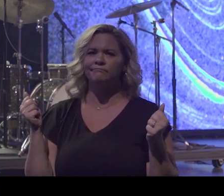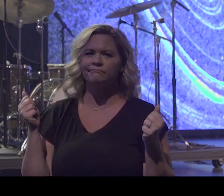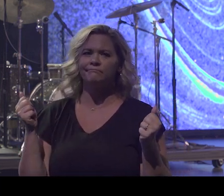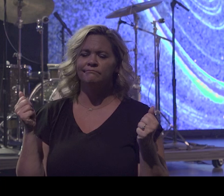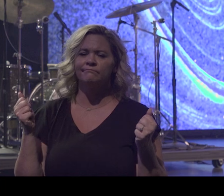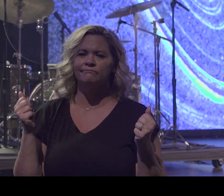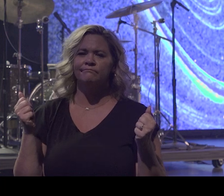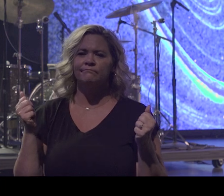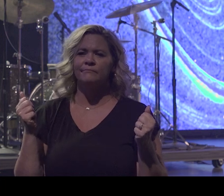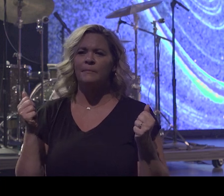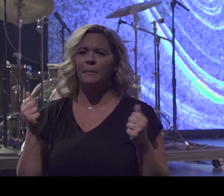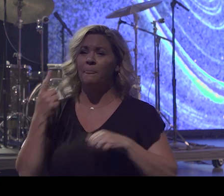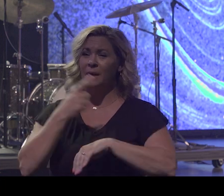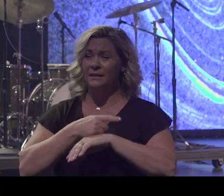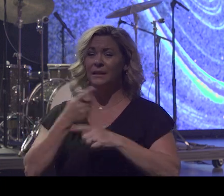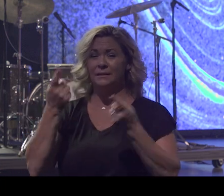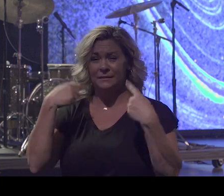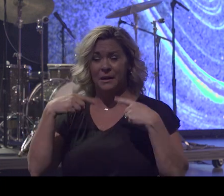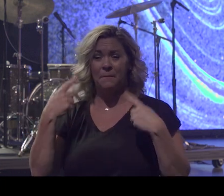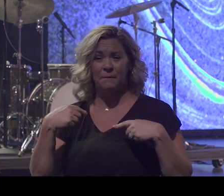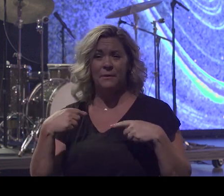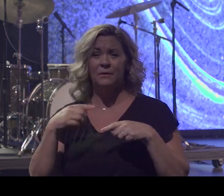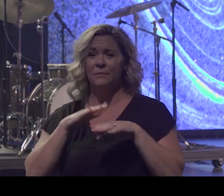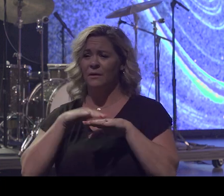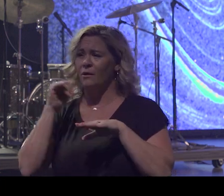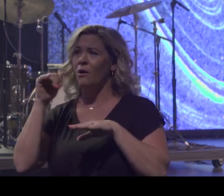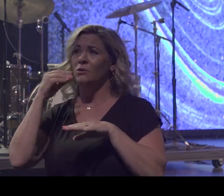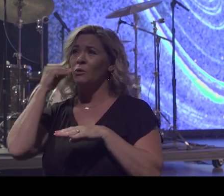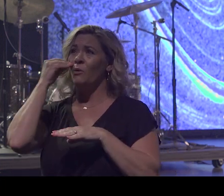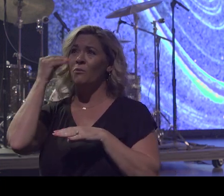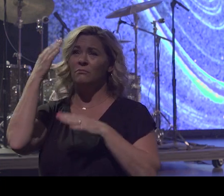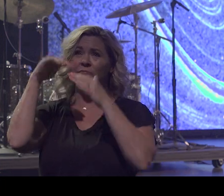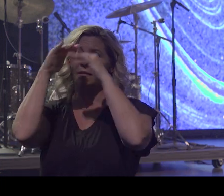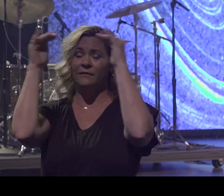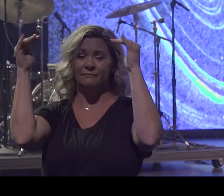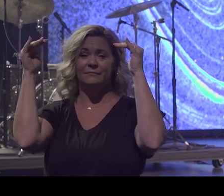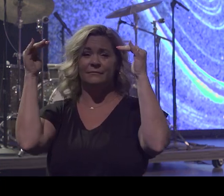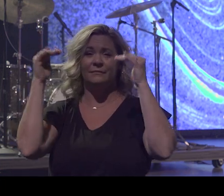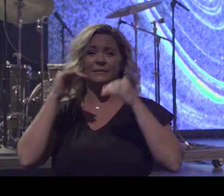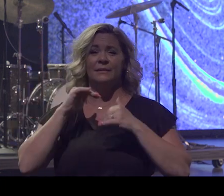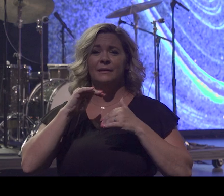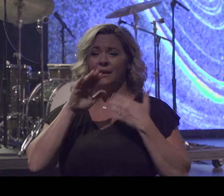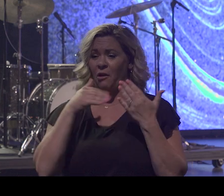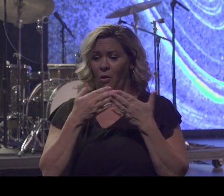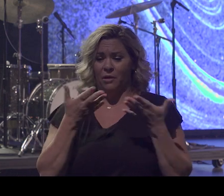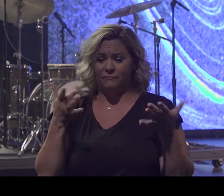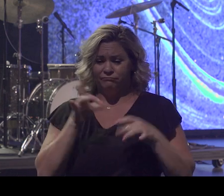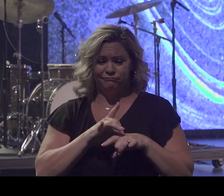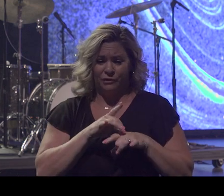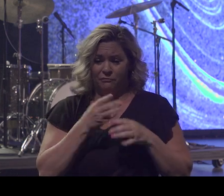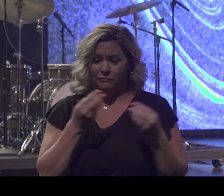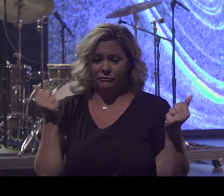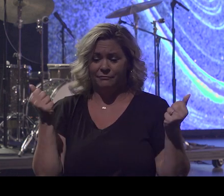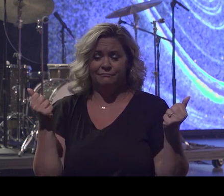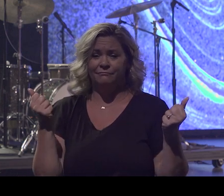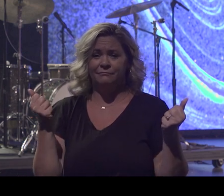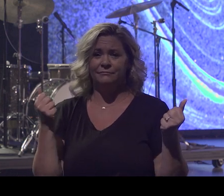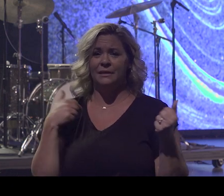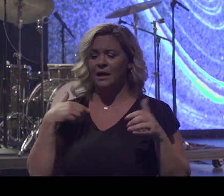The day is coming for you, you know, to be called home, and this will all be over. You can't stay here. This is not home. I buried my mom at the age of 55.